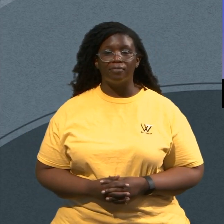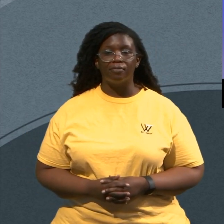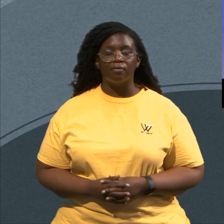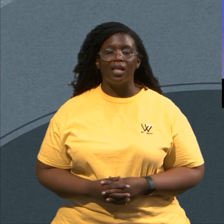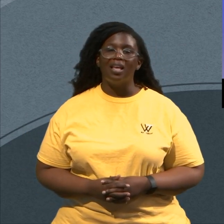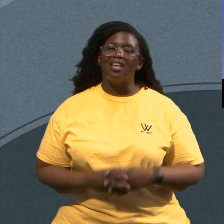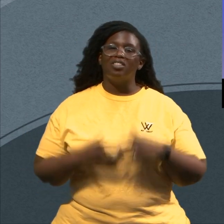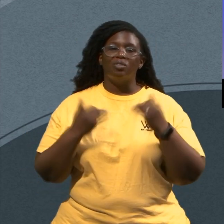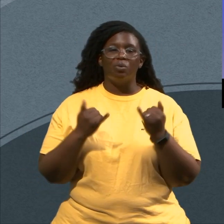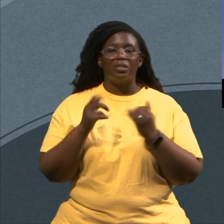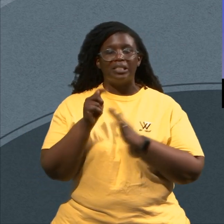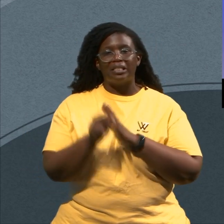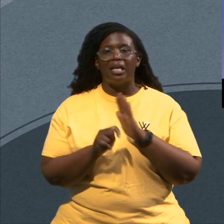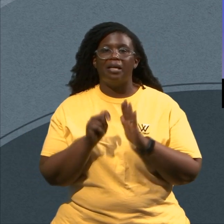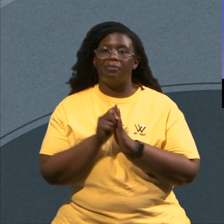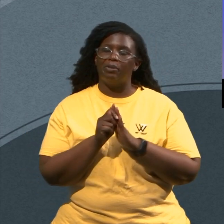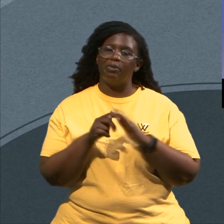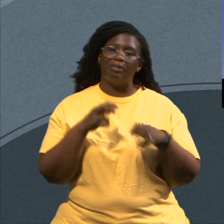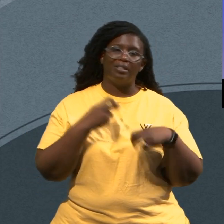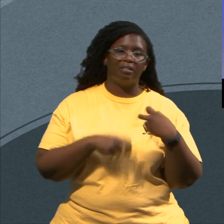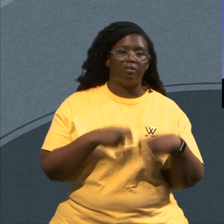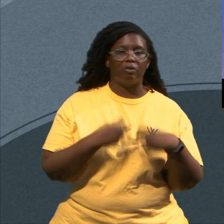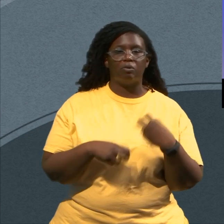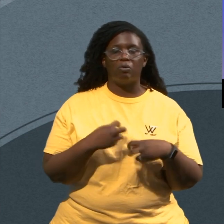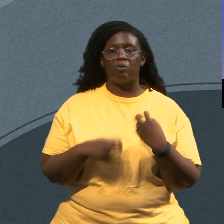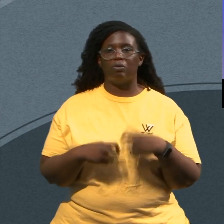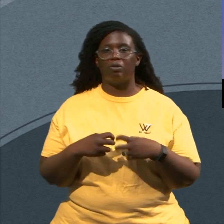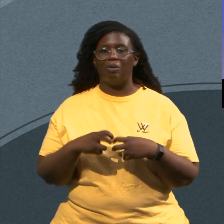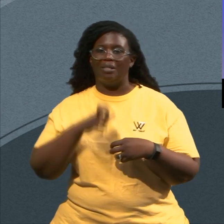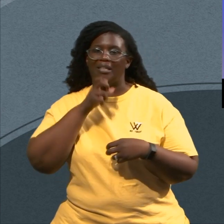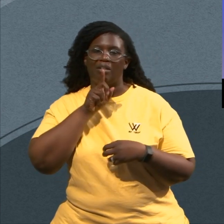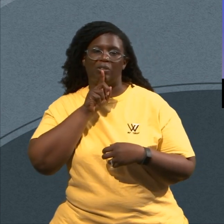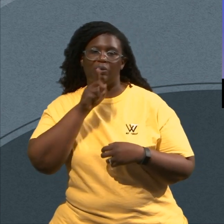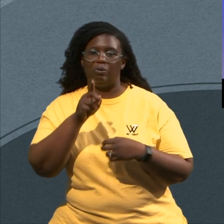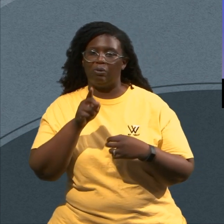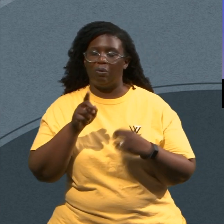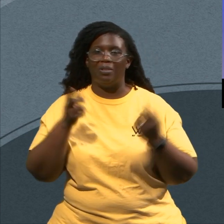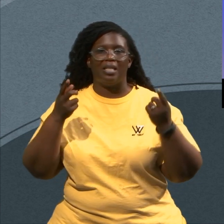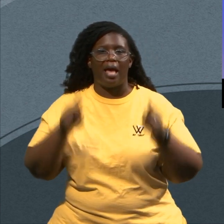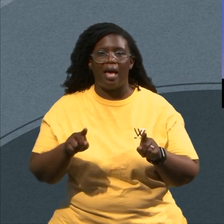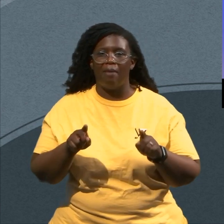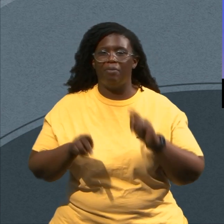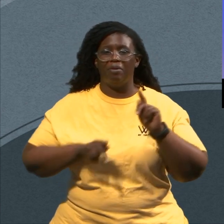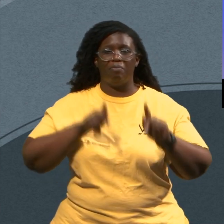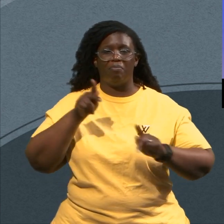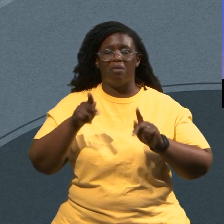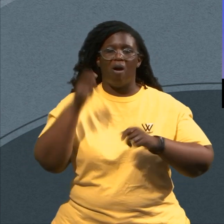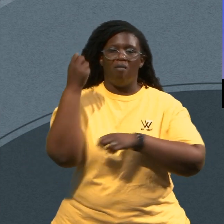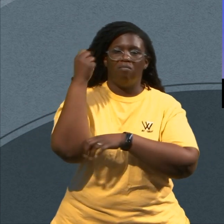this season of uncertainty In this season of rioting and protesting And